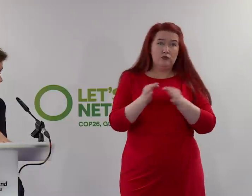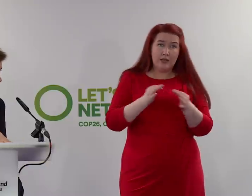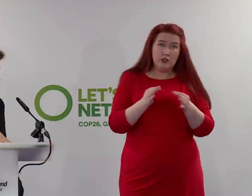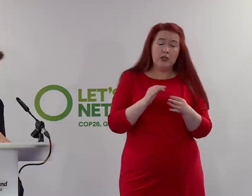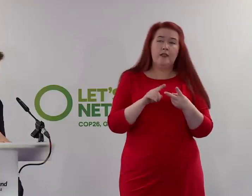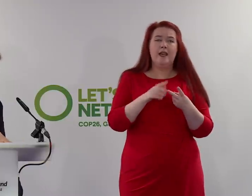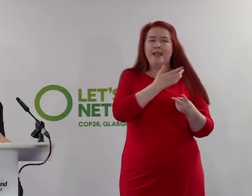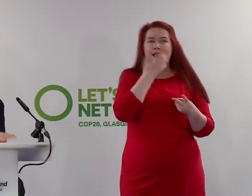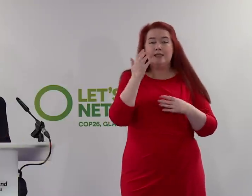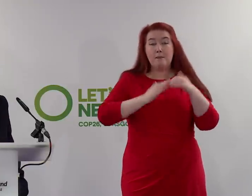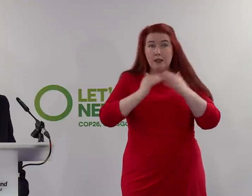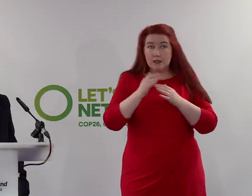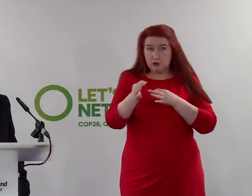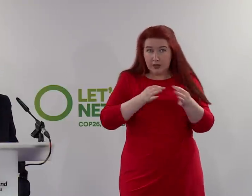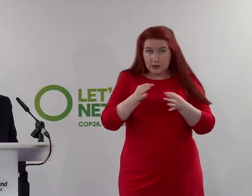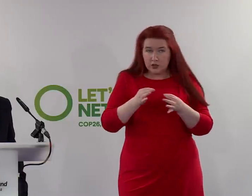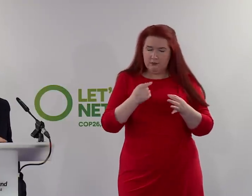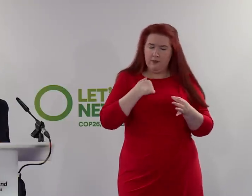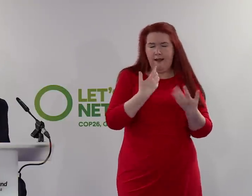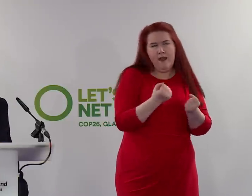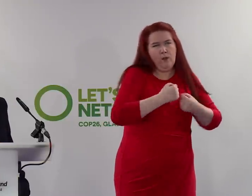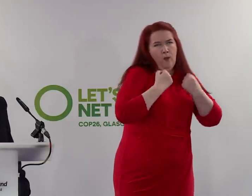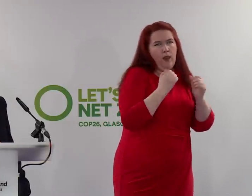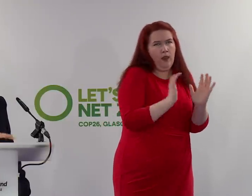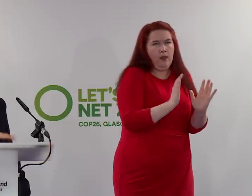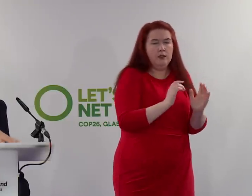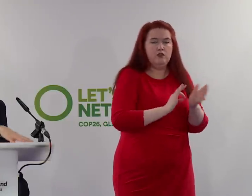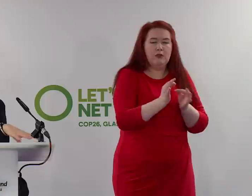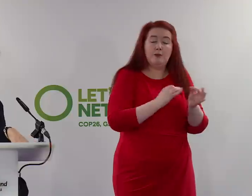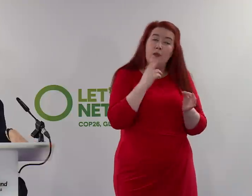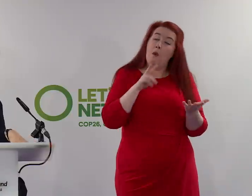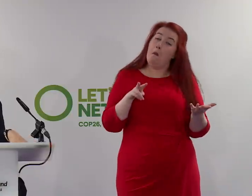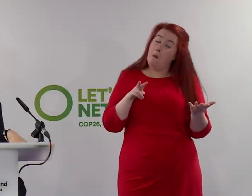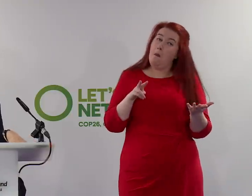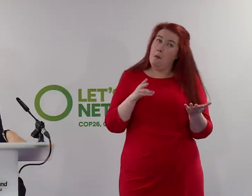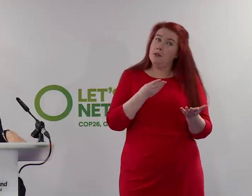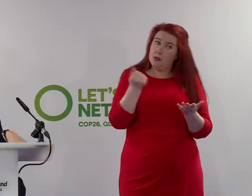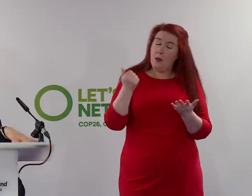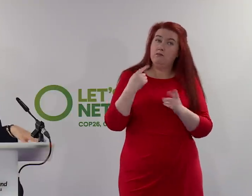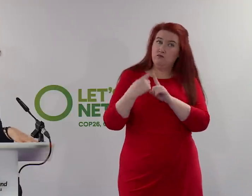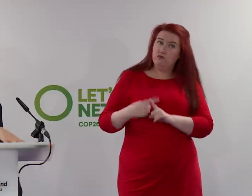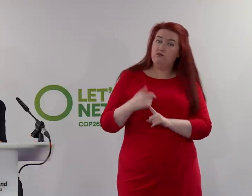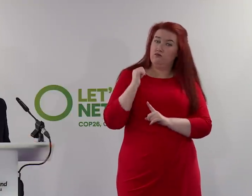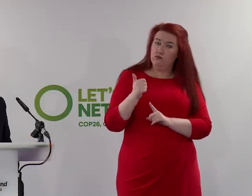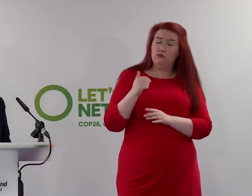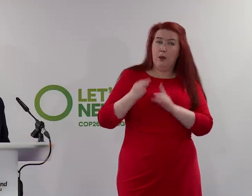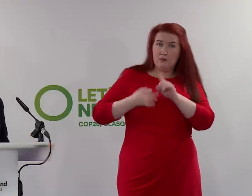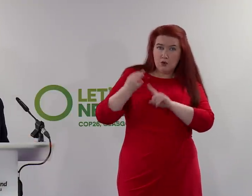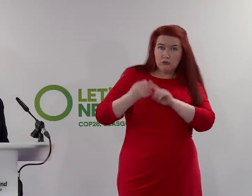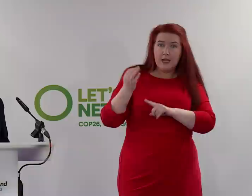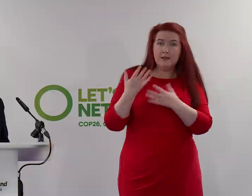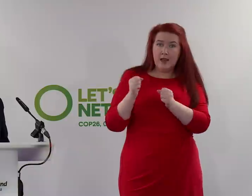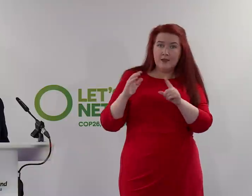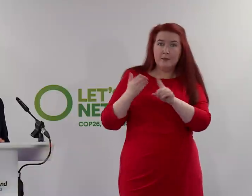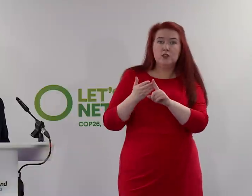buildings strategy, we've got our own one of those, showed some welcome progress and some welcome ambition.